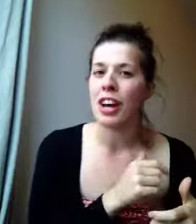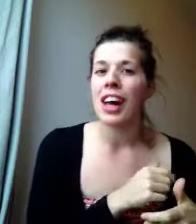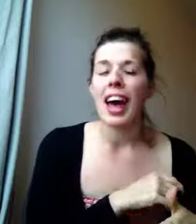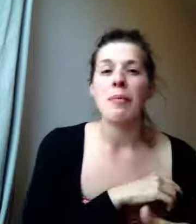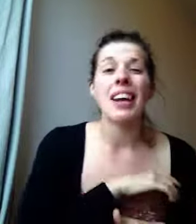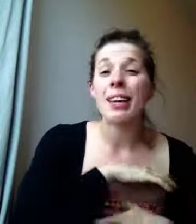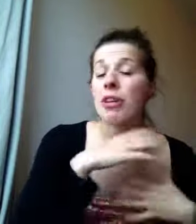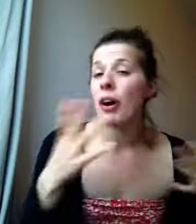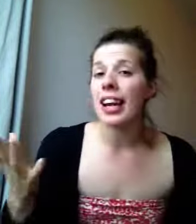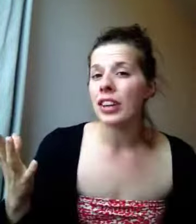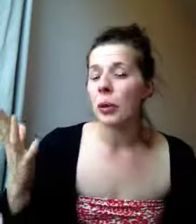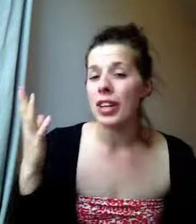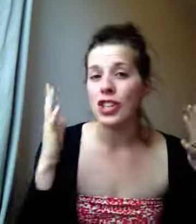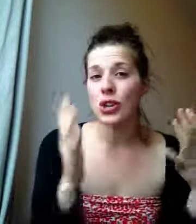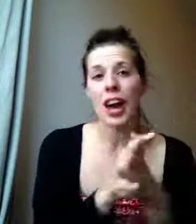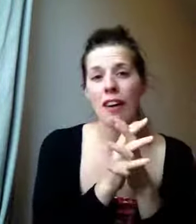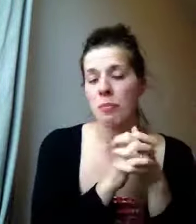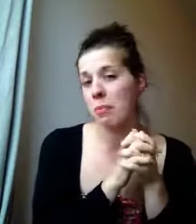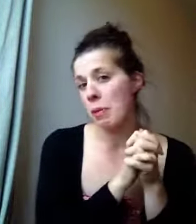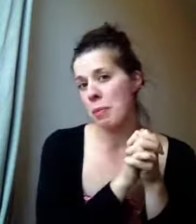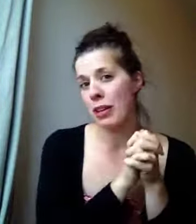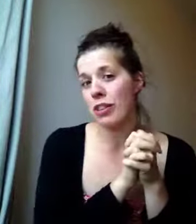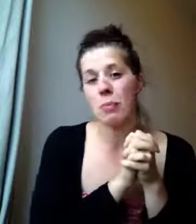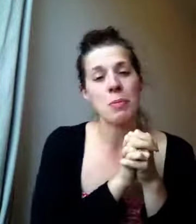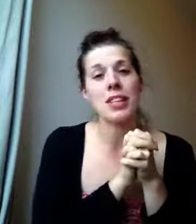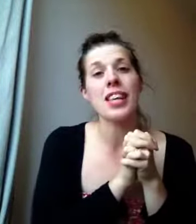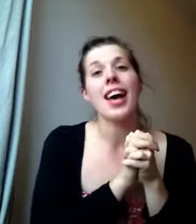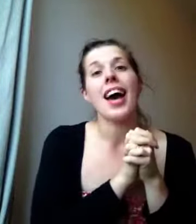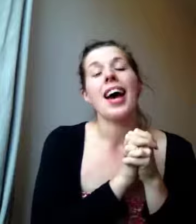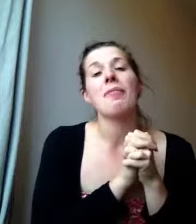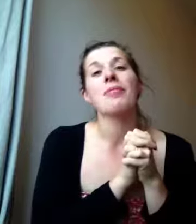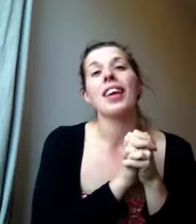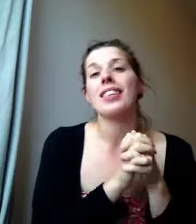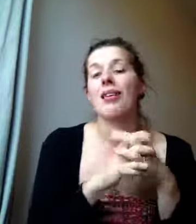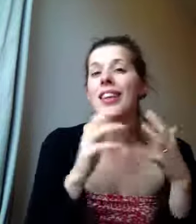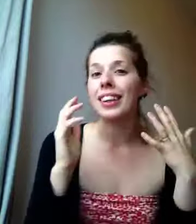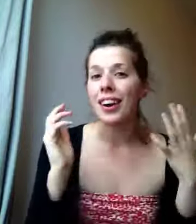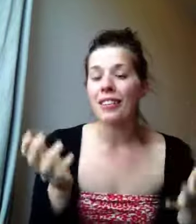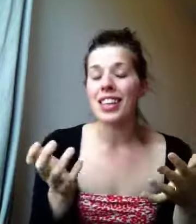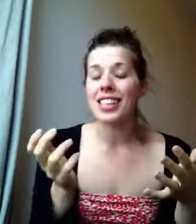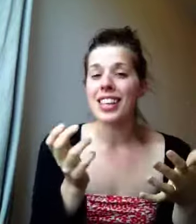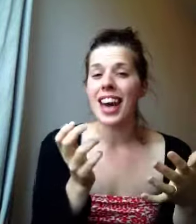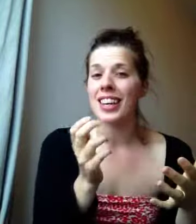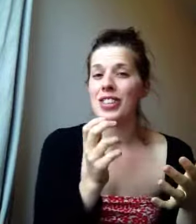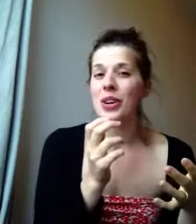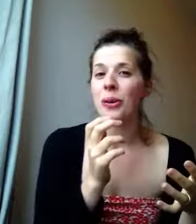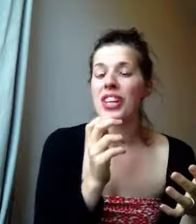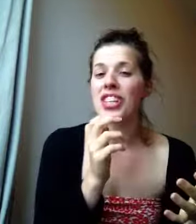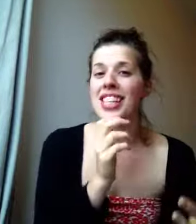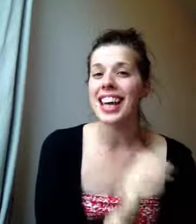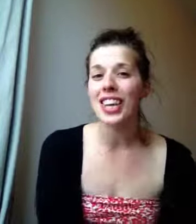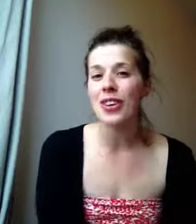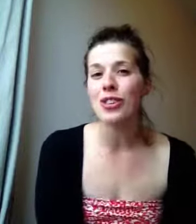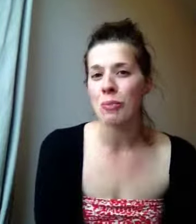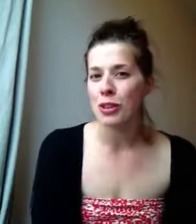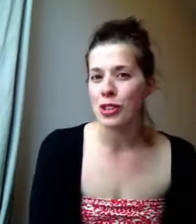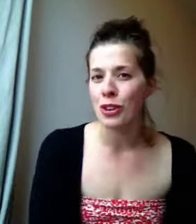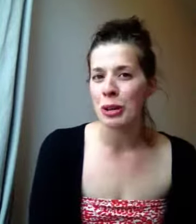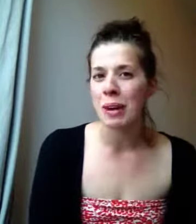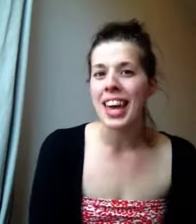and let me know any other questions you have maybe about supplements. So I would love to answer your questions. Thank you so much for joining me,